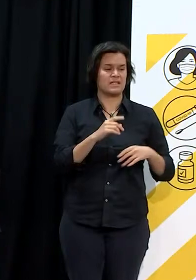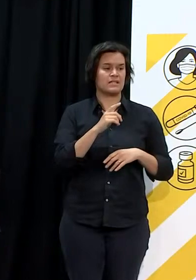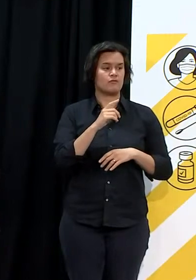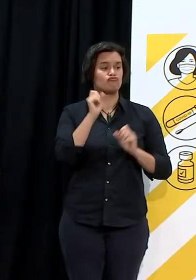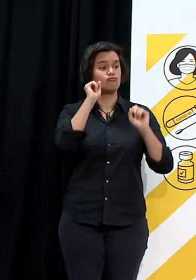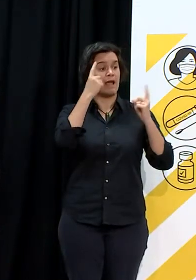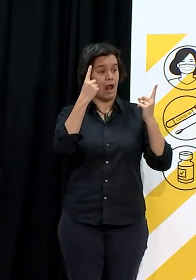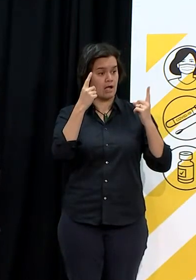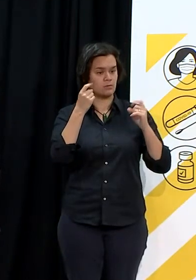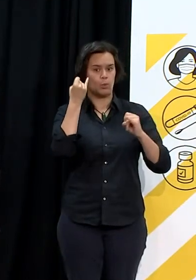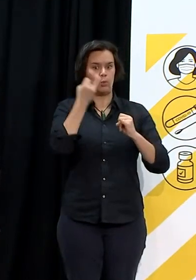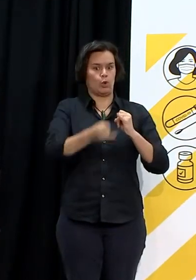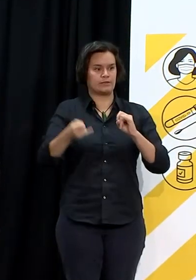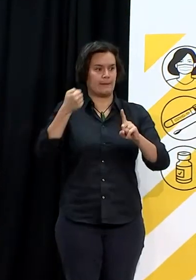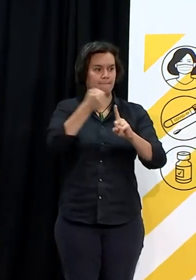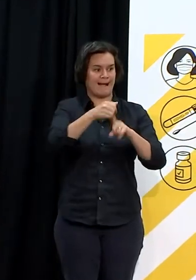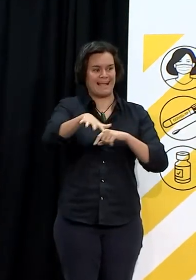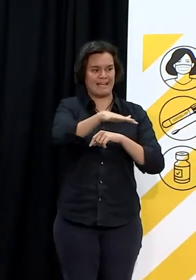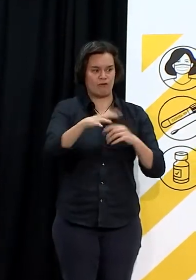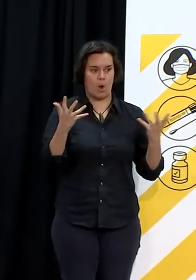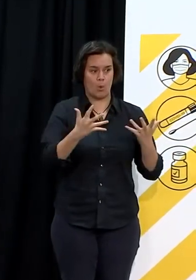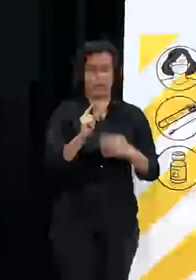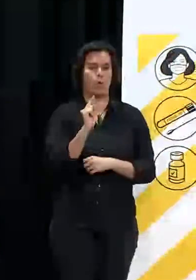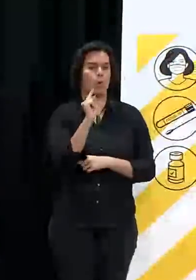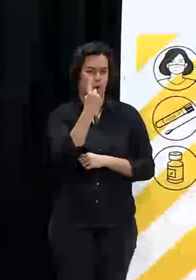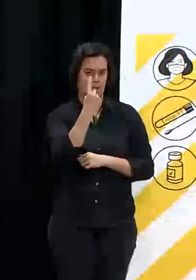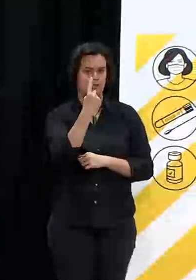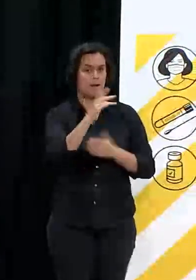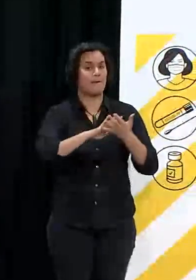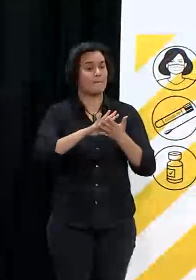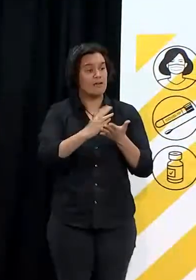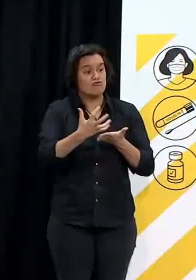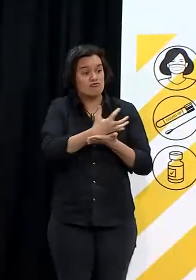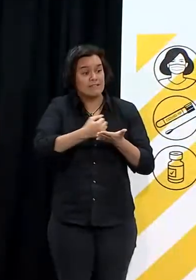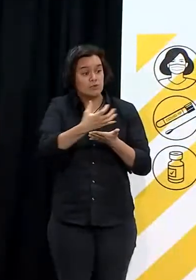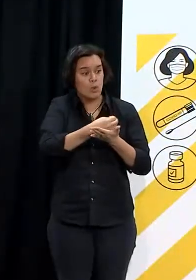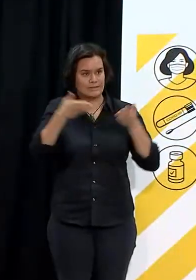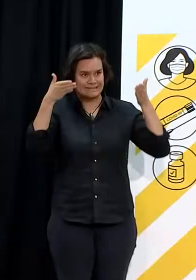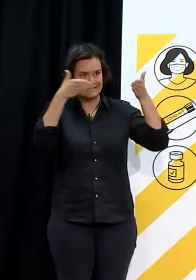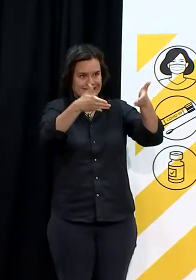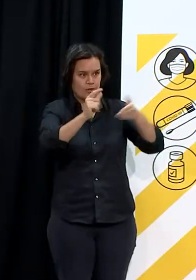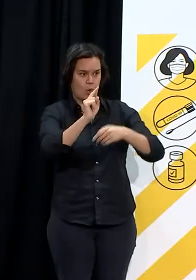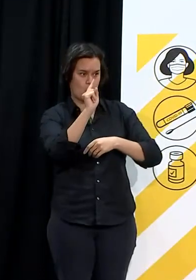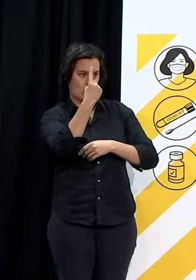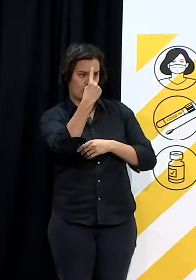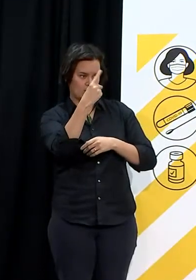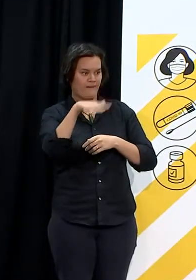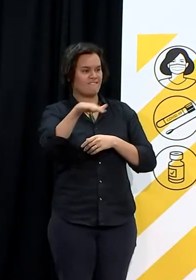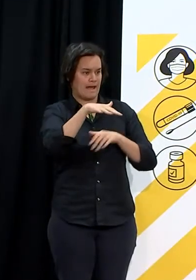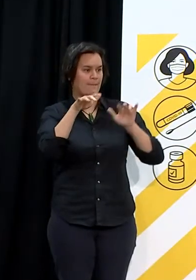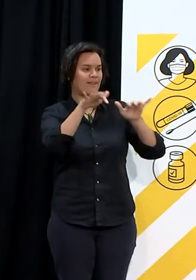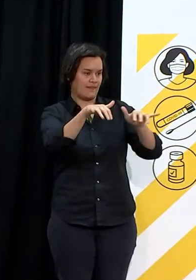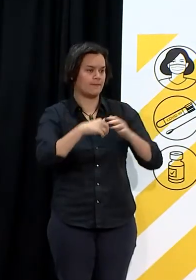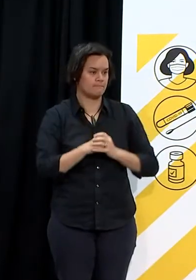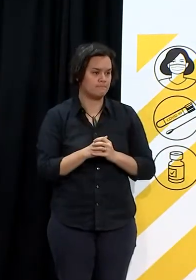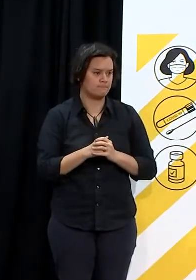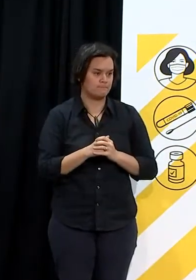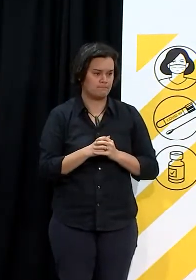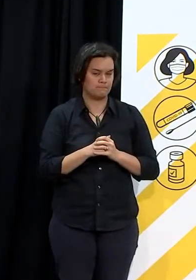current lockdown. So, want to make sure that those resources are aimed and targeted at supporting where it's needed the most.